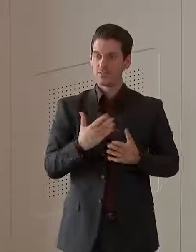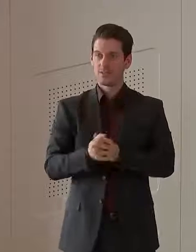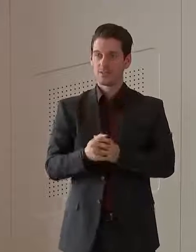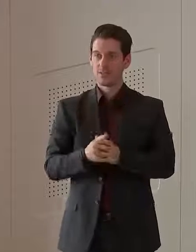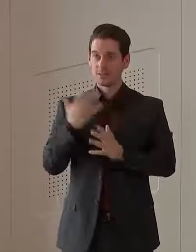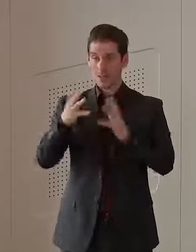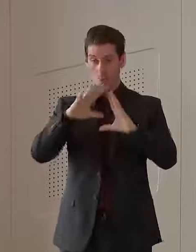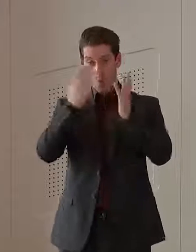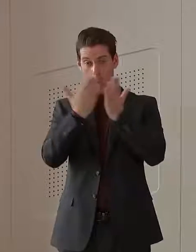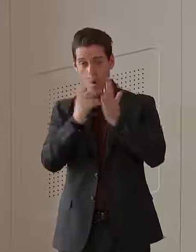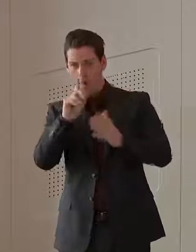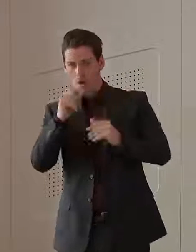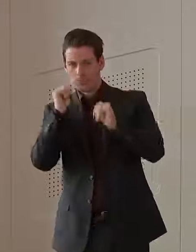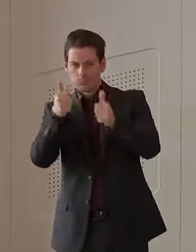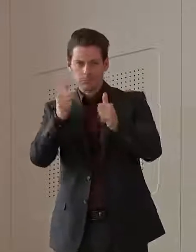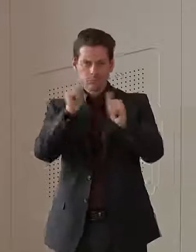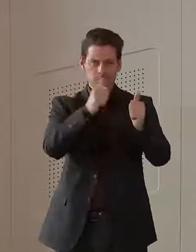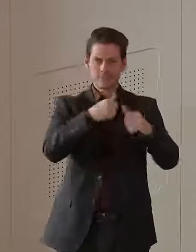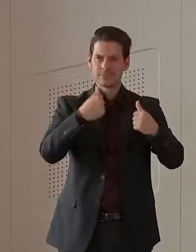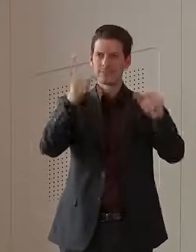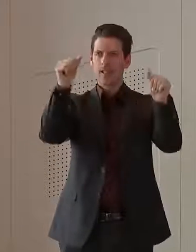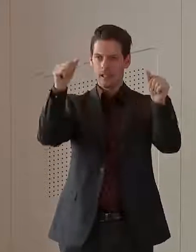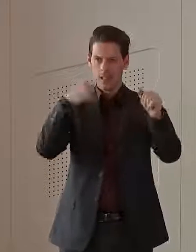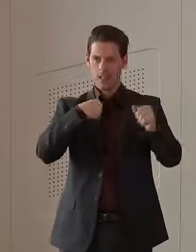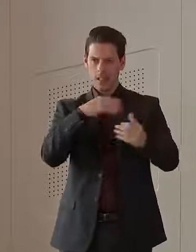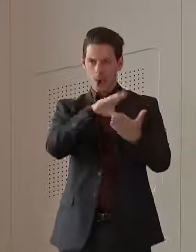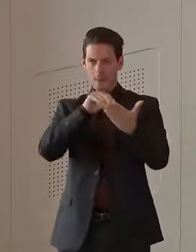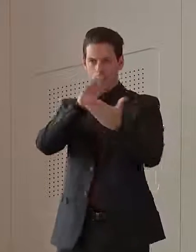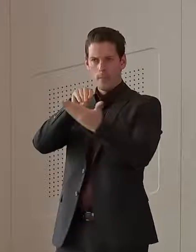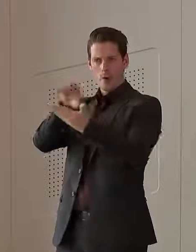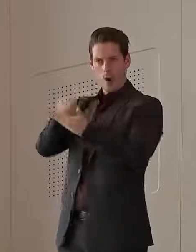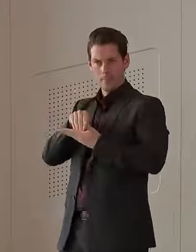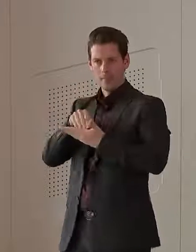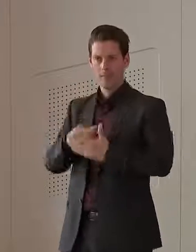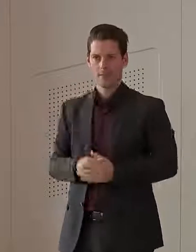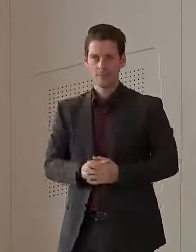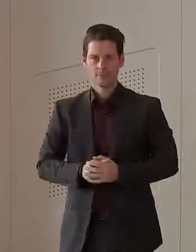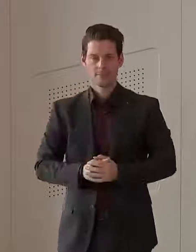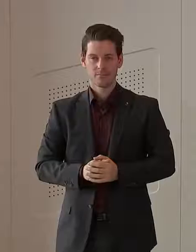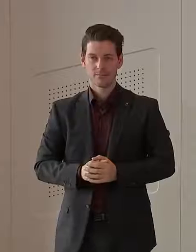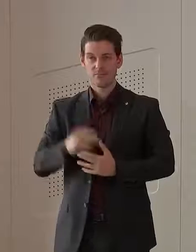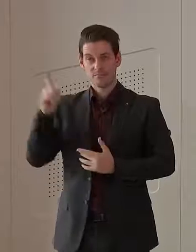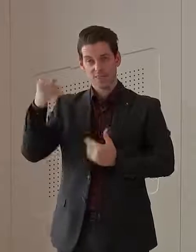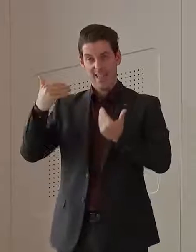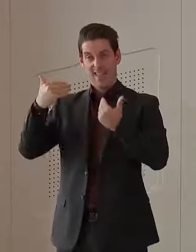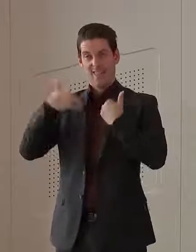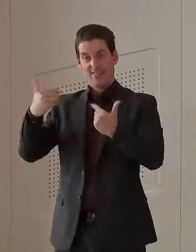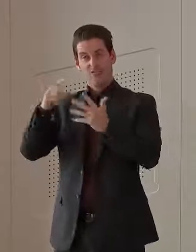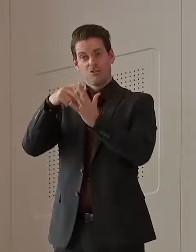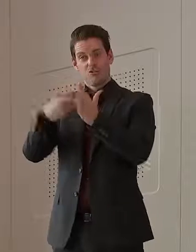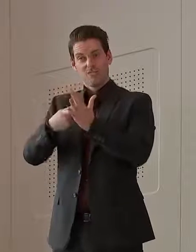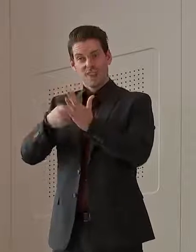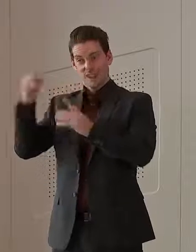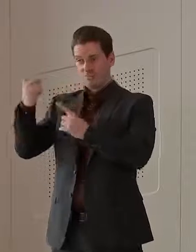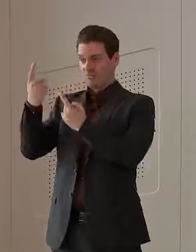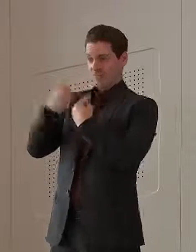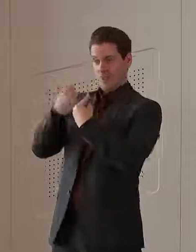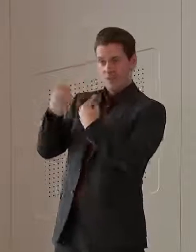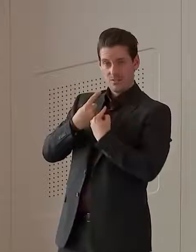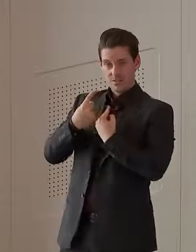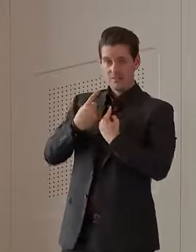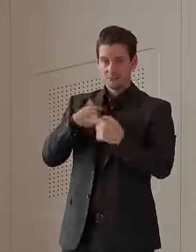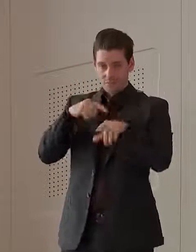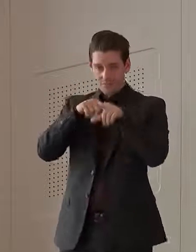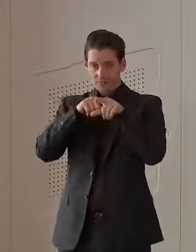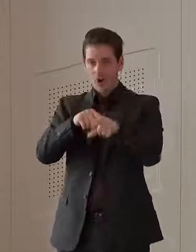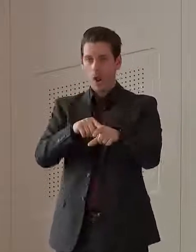evidence from around the world, but also to be, you know, listen to the health experts and make sure that we